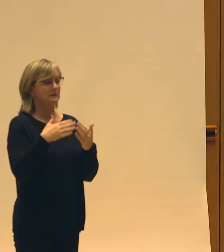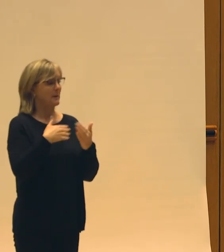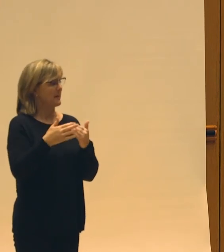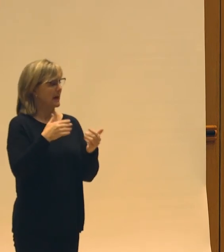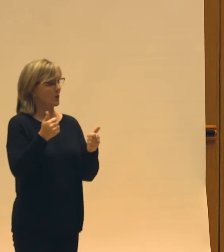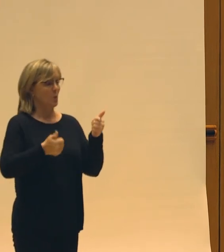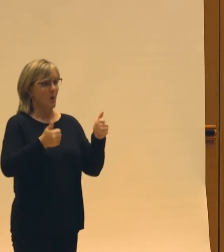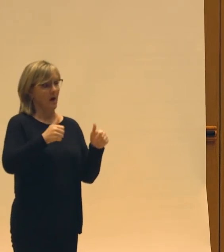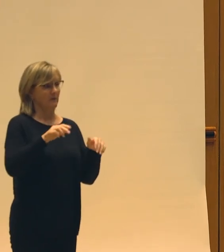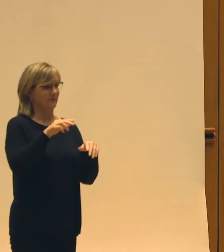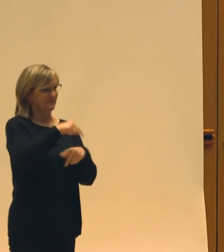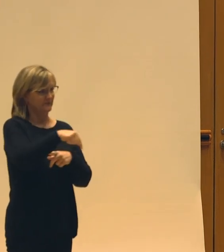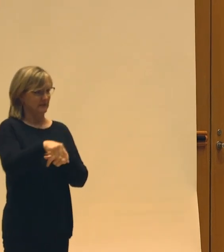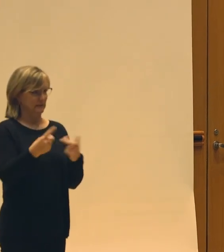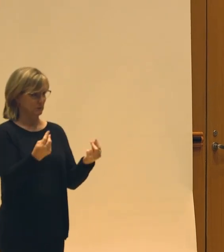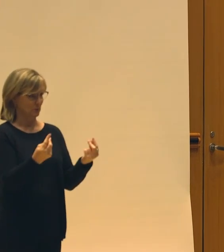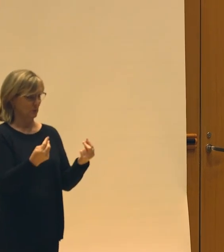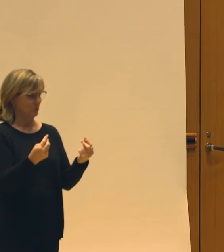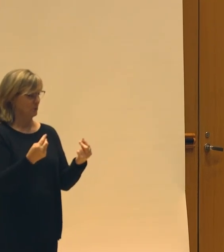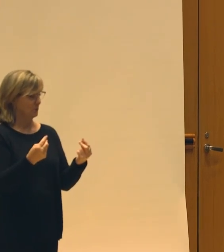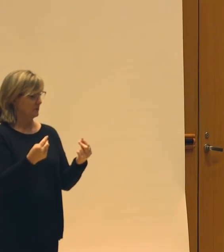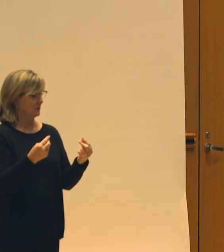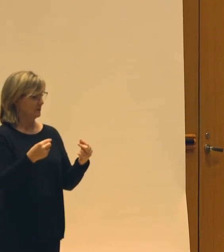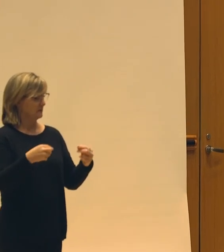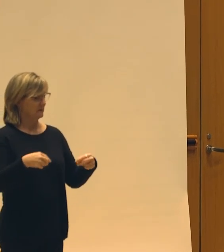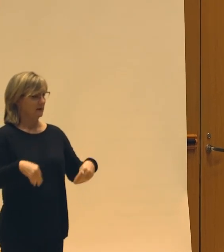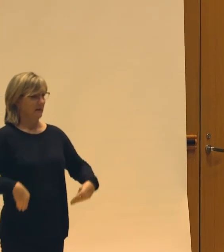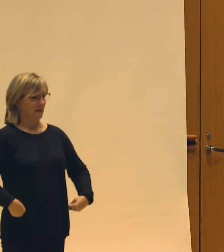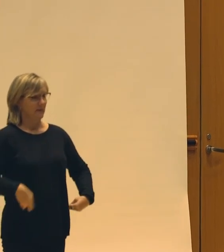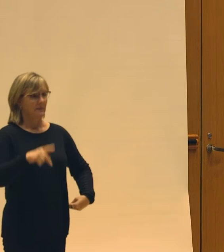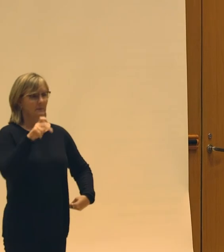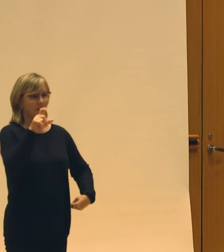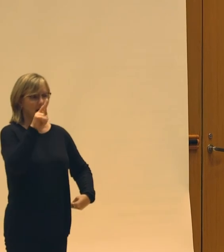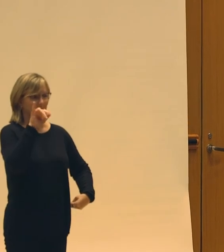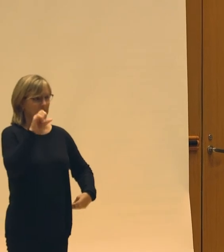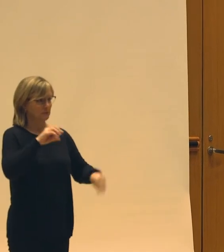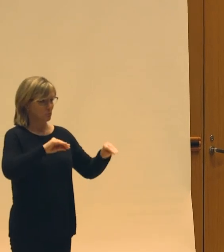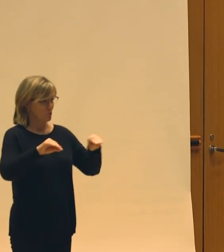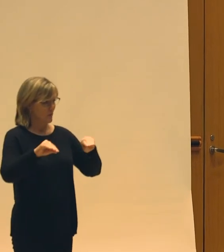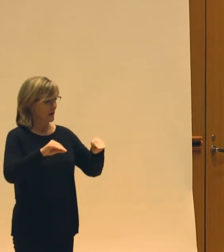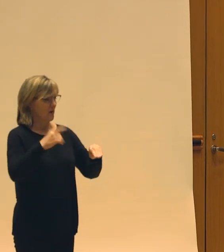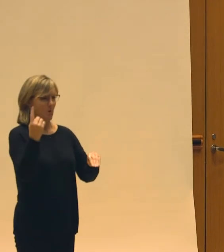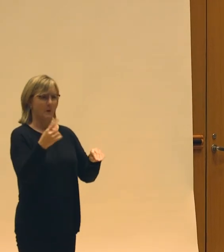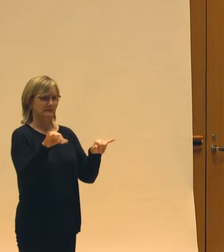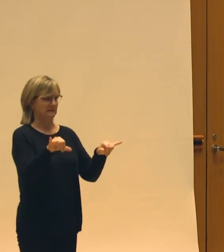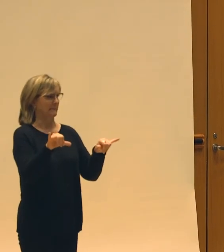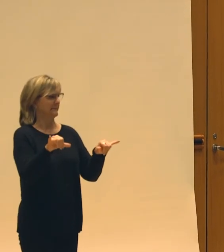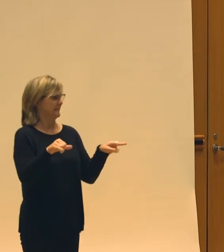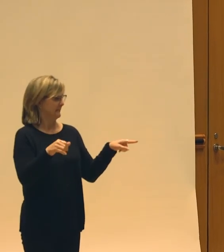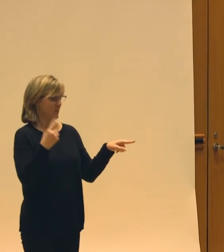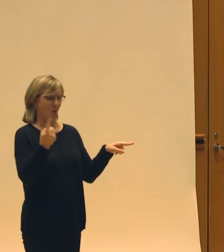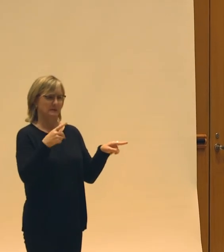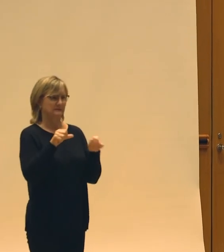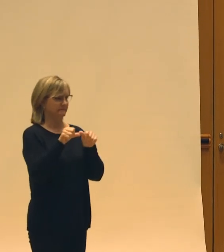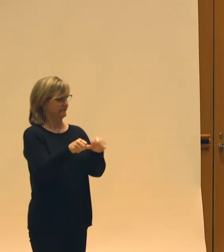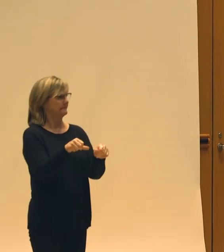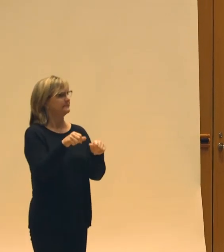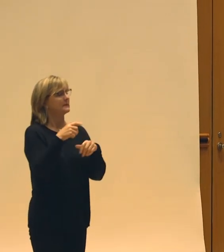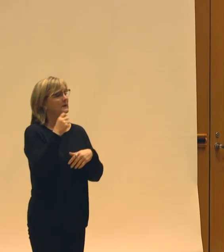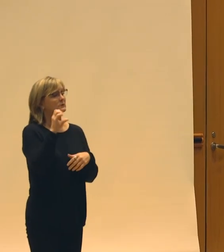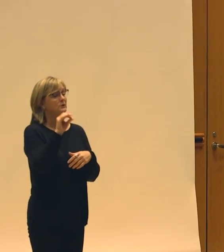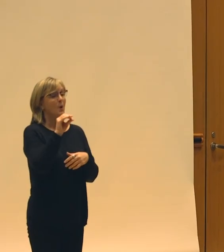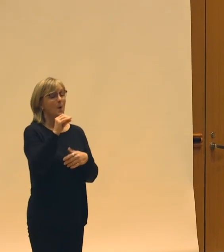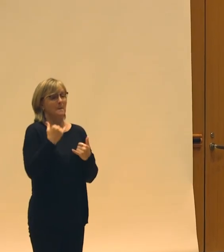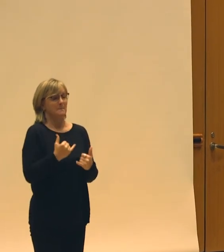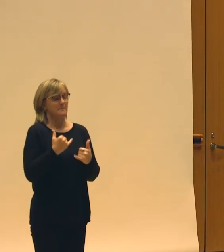the movement of the pelvis is always there. And so then, in